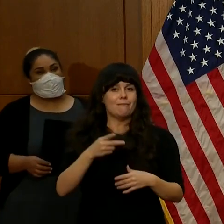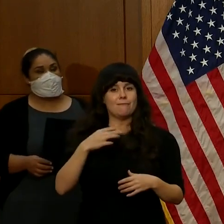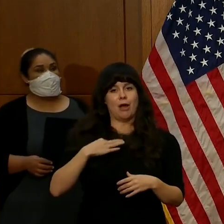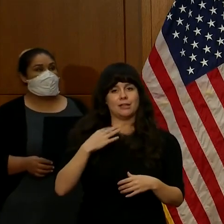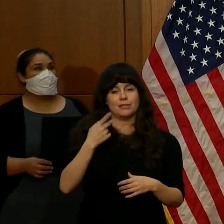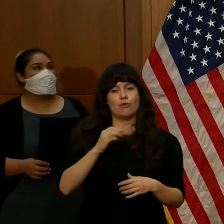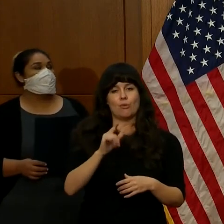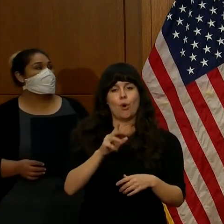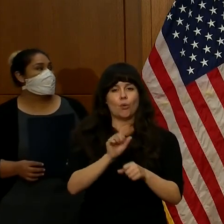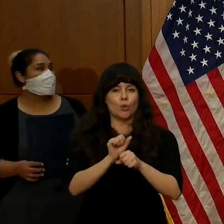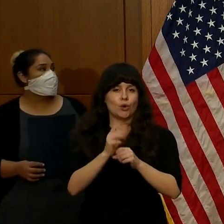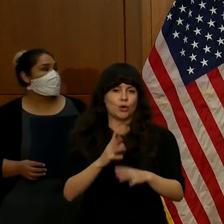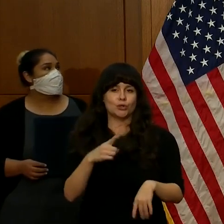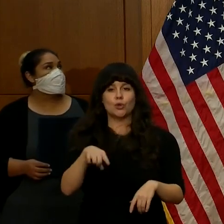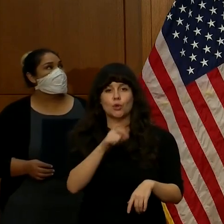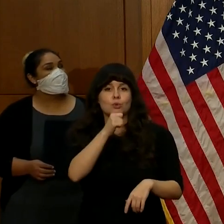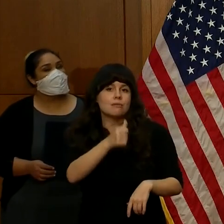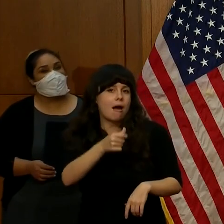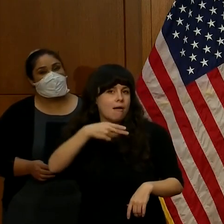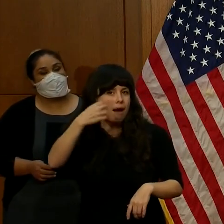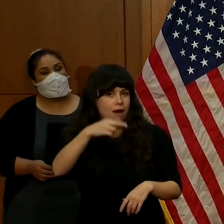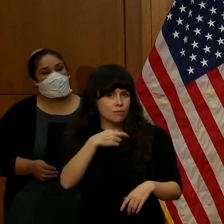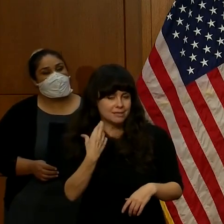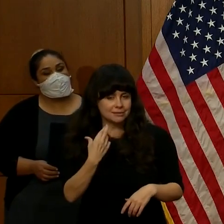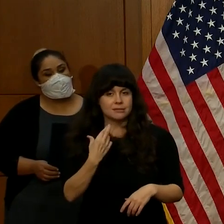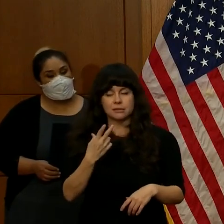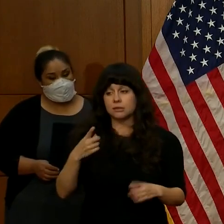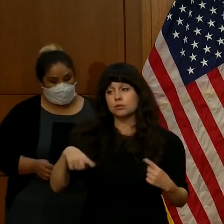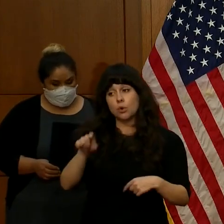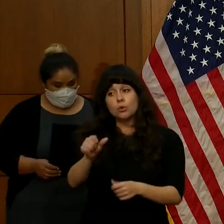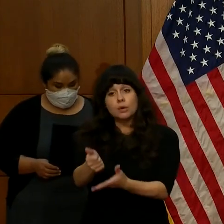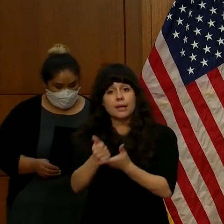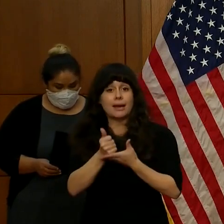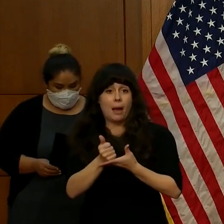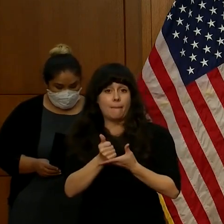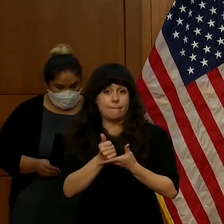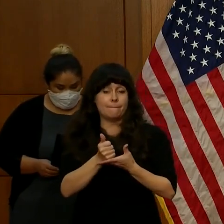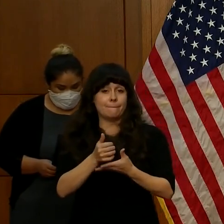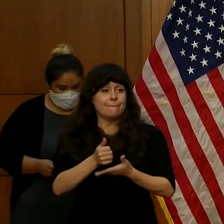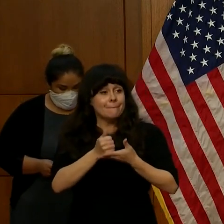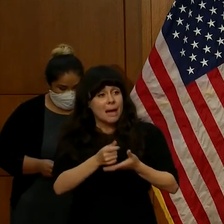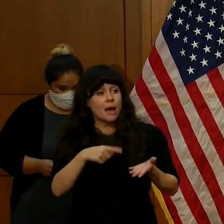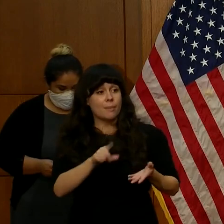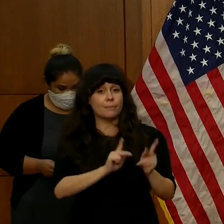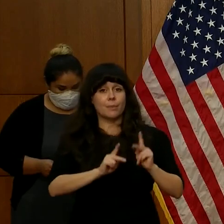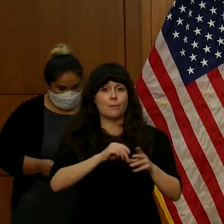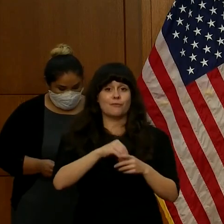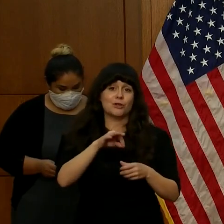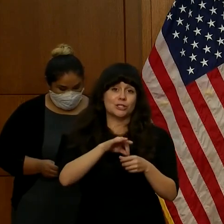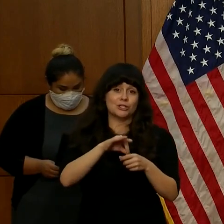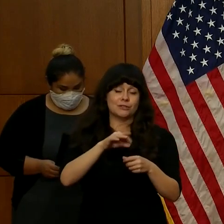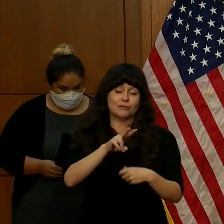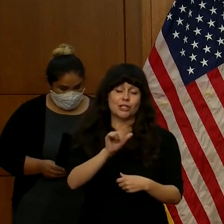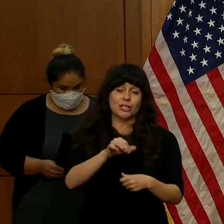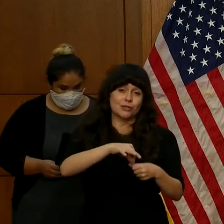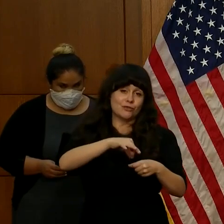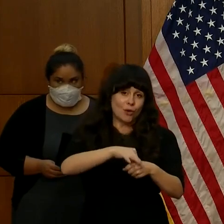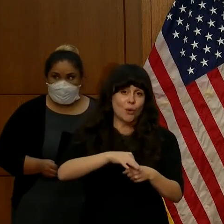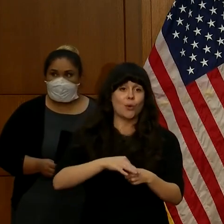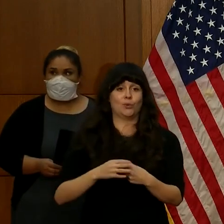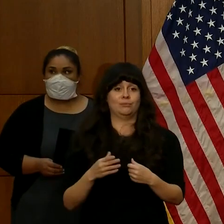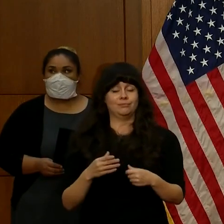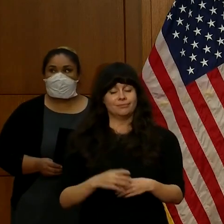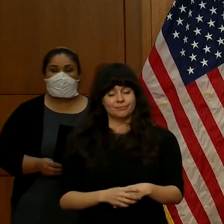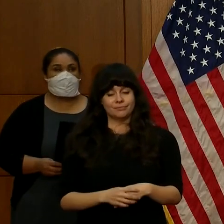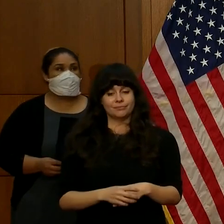And you can help. You can help Virginians exercise their most basic right as Americans. The Department